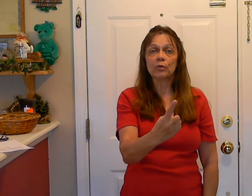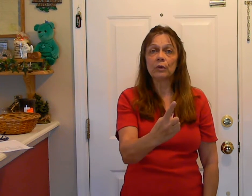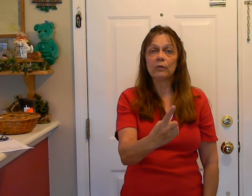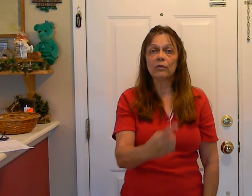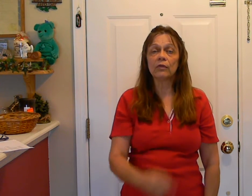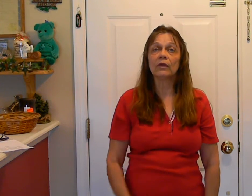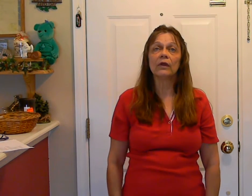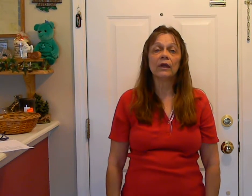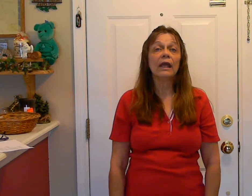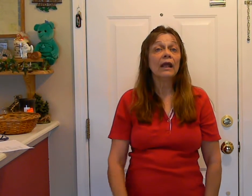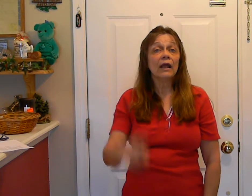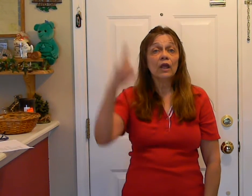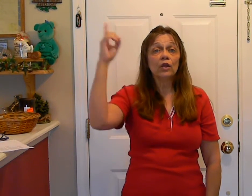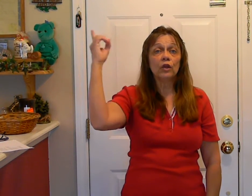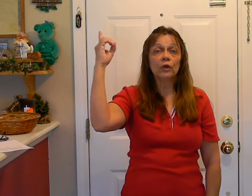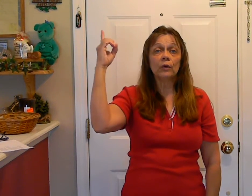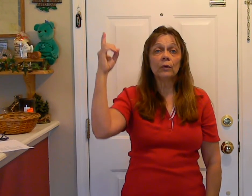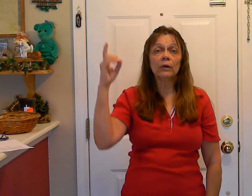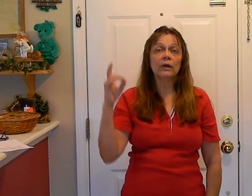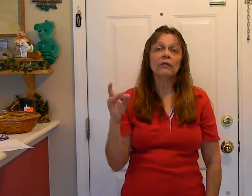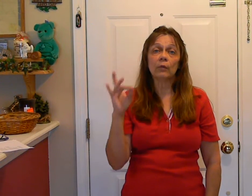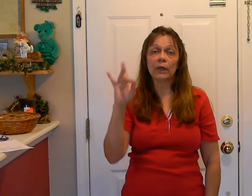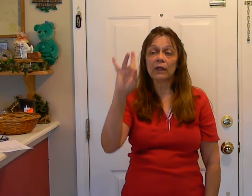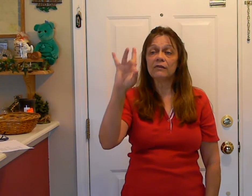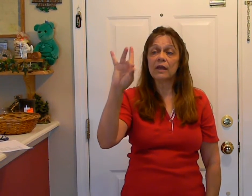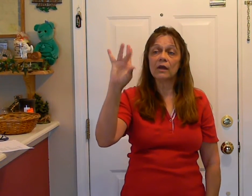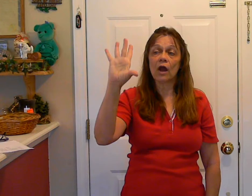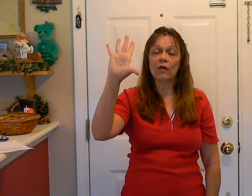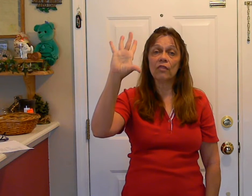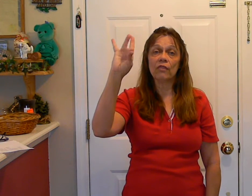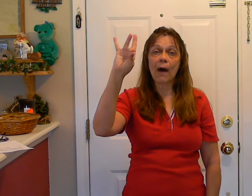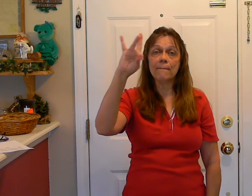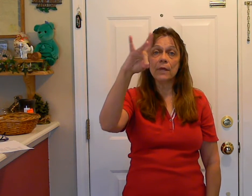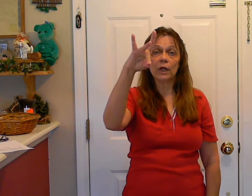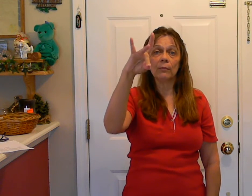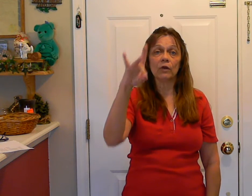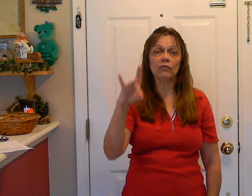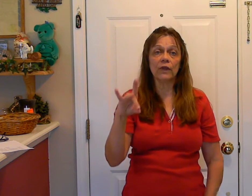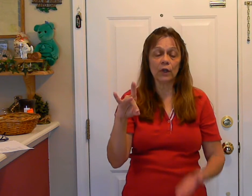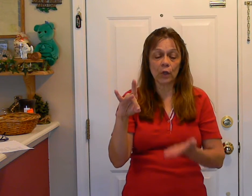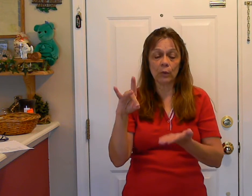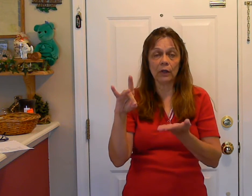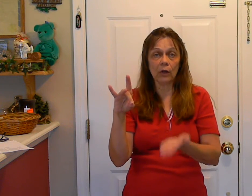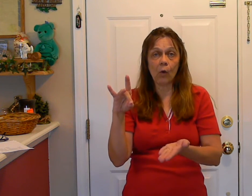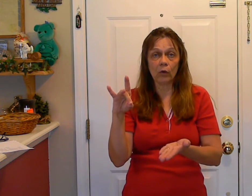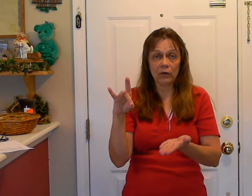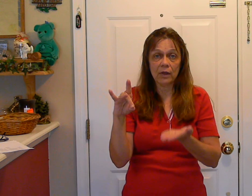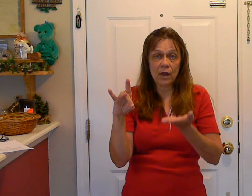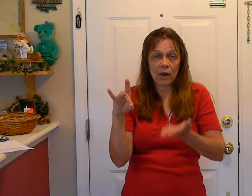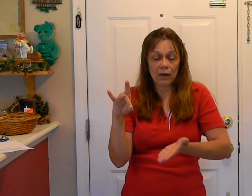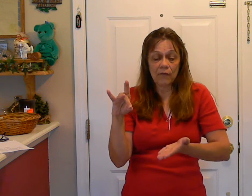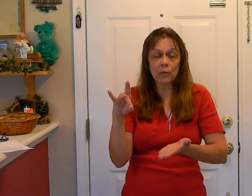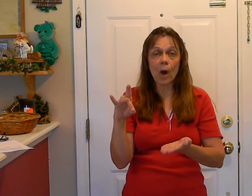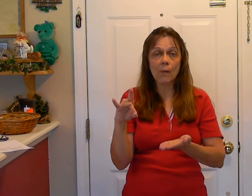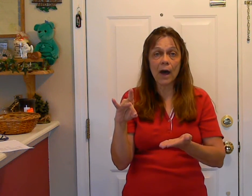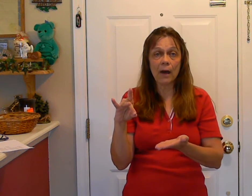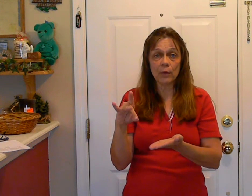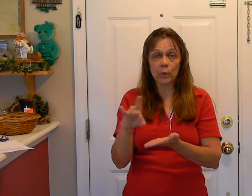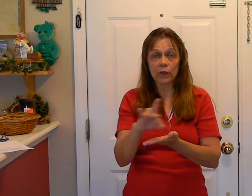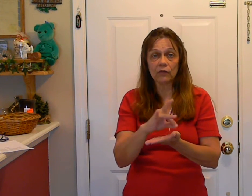Truth. You. And then we're going to take our thumb and our middle finger, and we're going to hold our left palm up, and we're going to